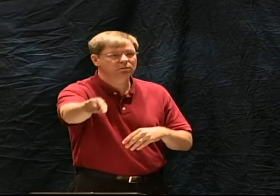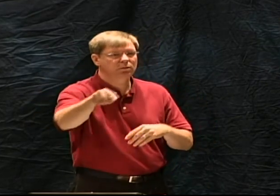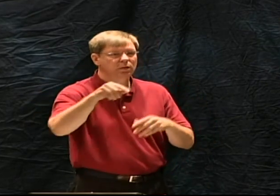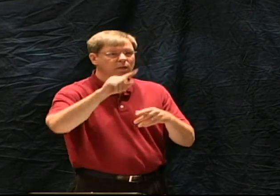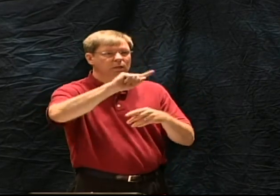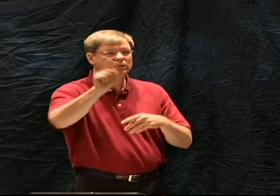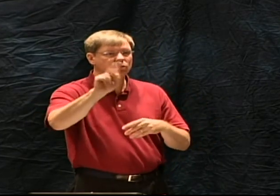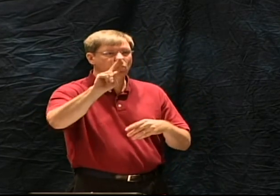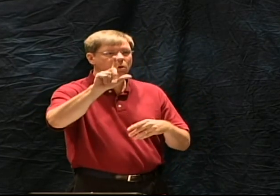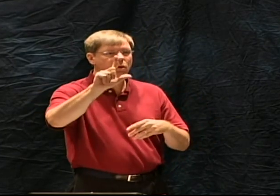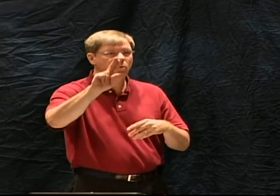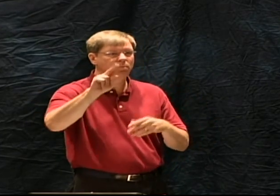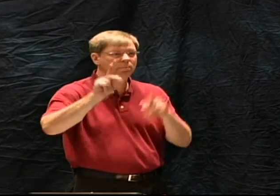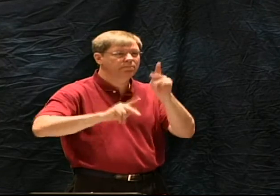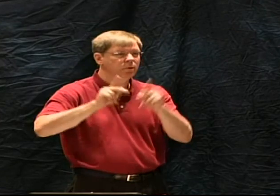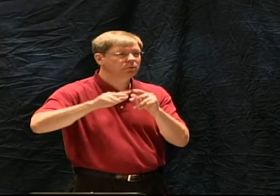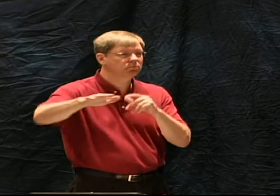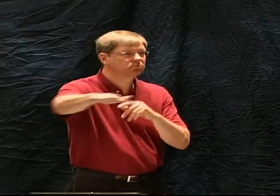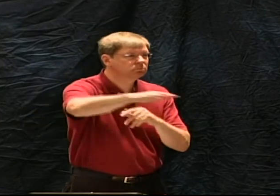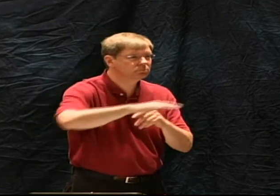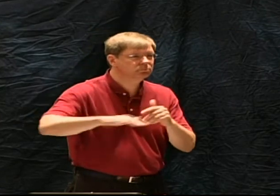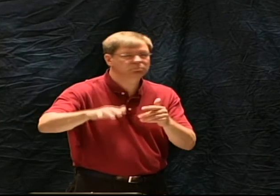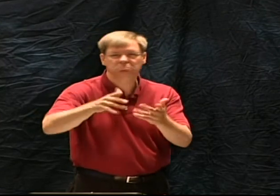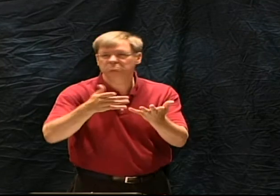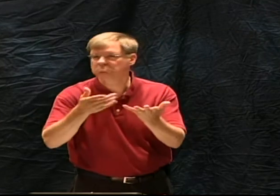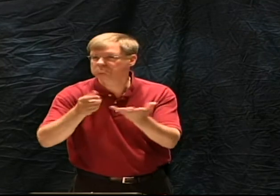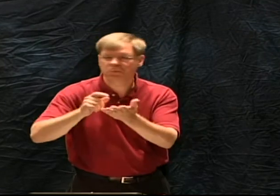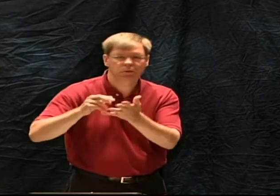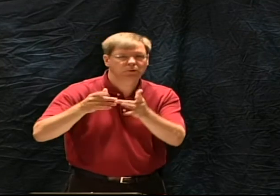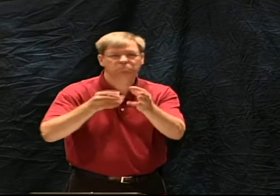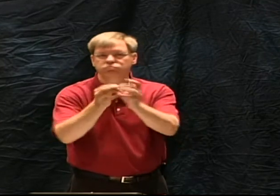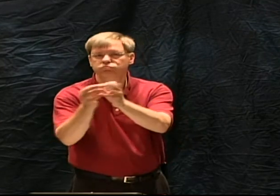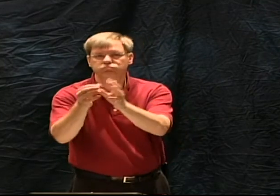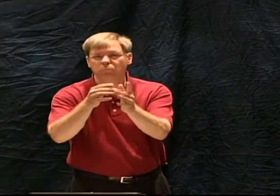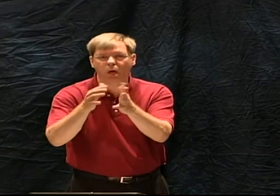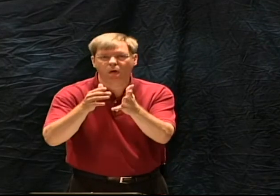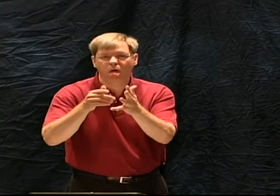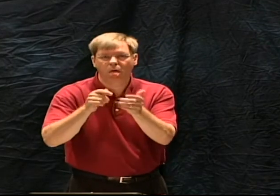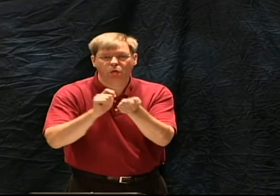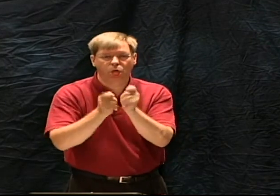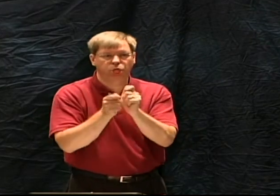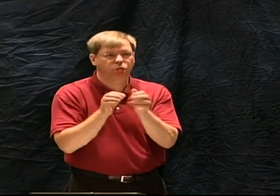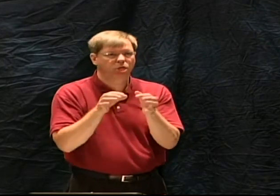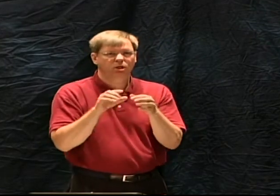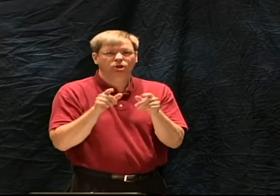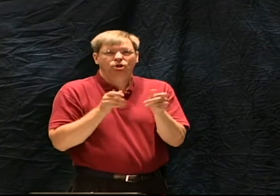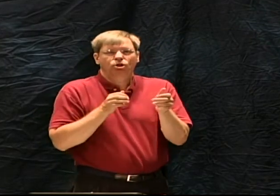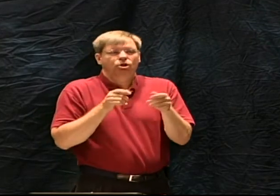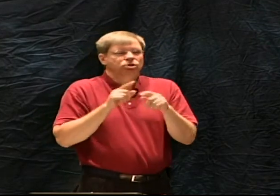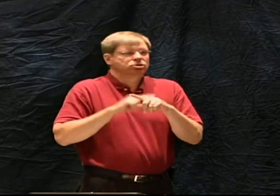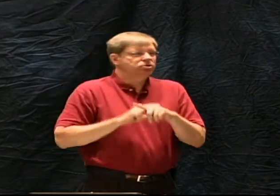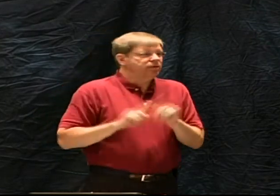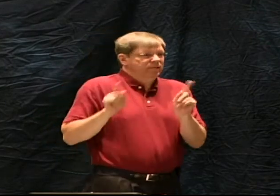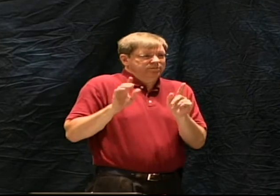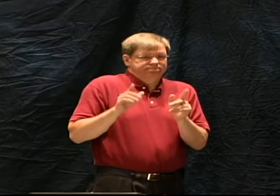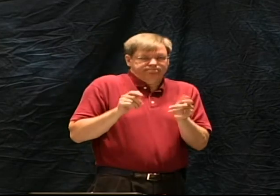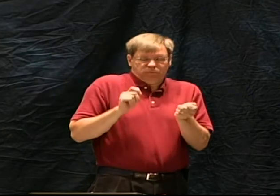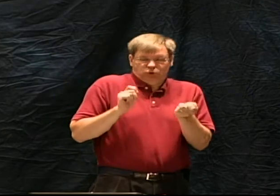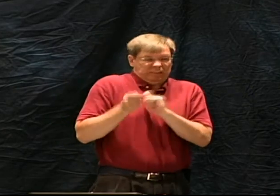...sent a bishop to the Zulu people in South America. He said South America. Excuse me, the Zulu